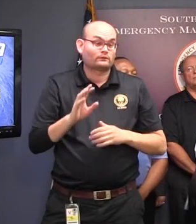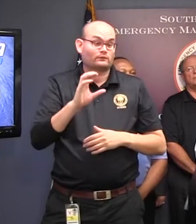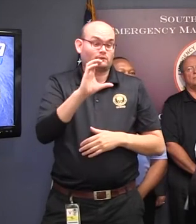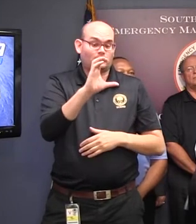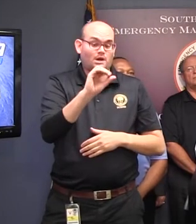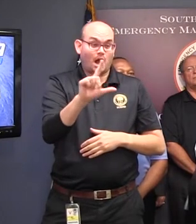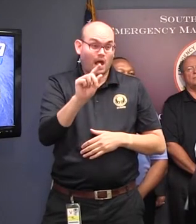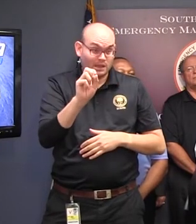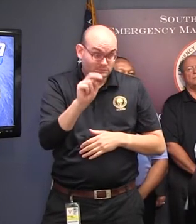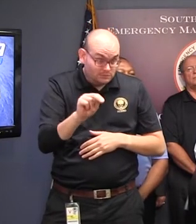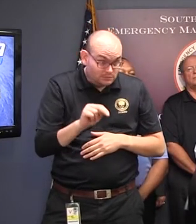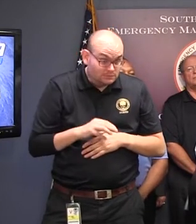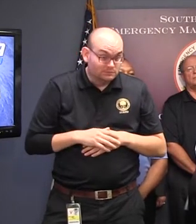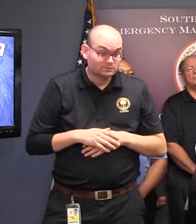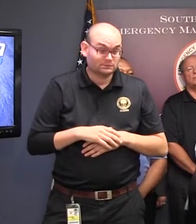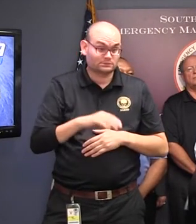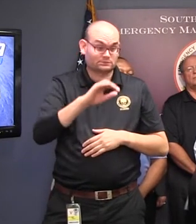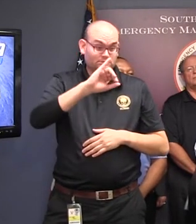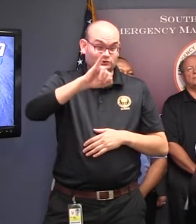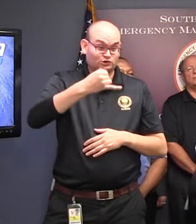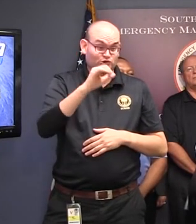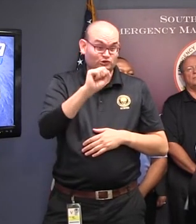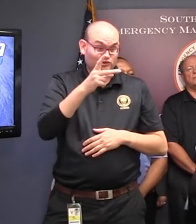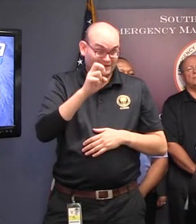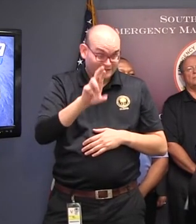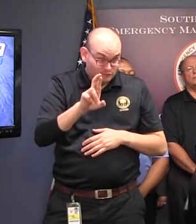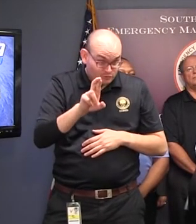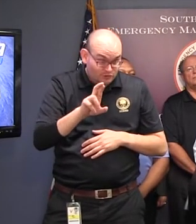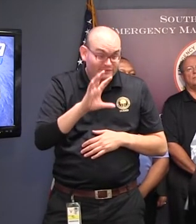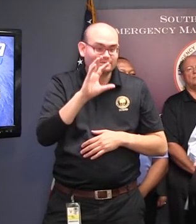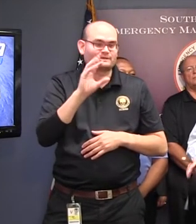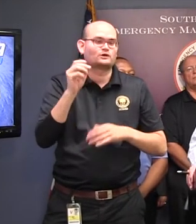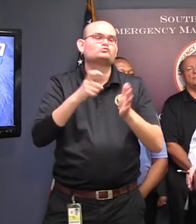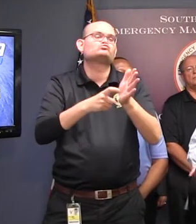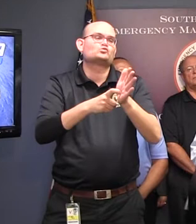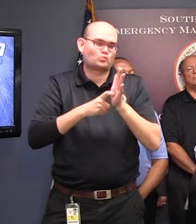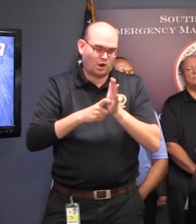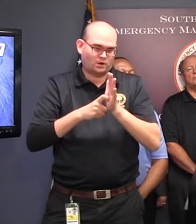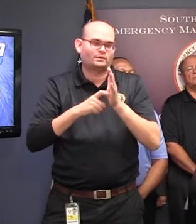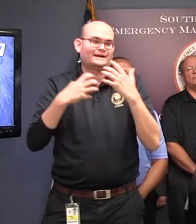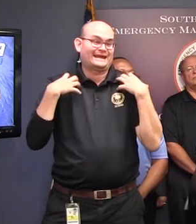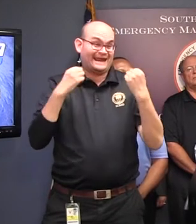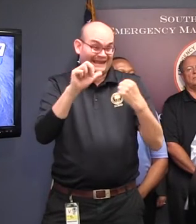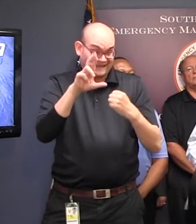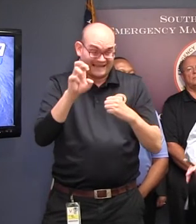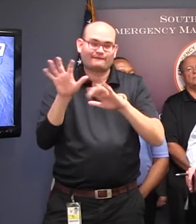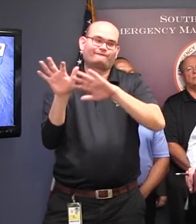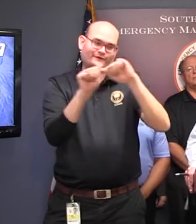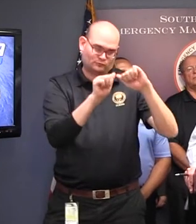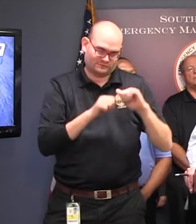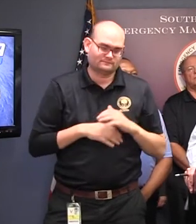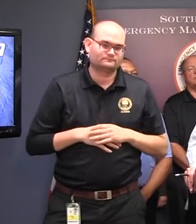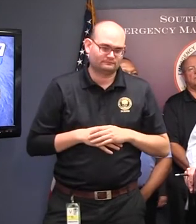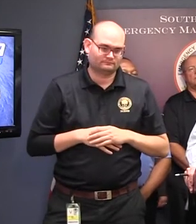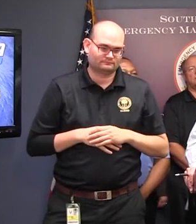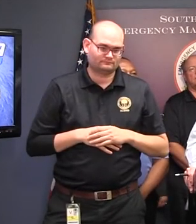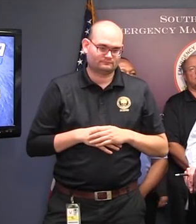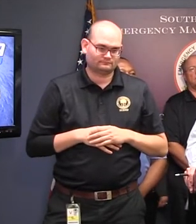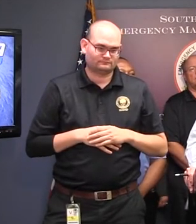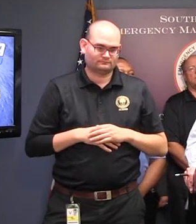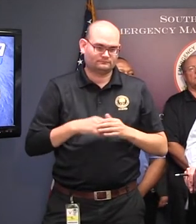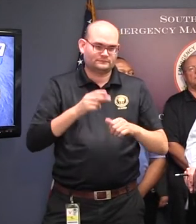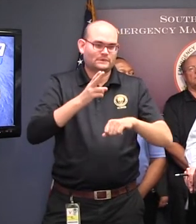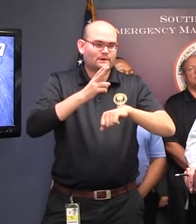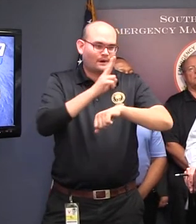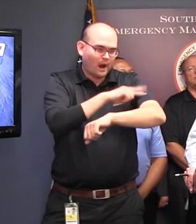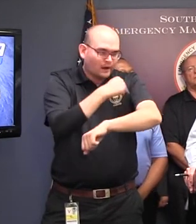under the evacuation order for the health care facilities. What are health care facilities? They are hospitals, nursing